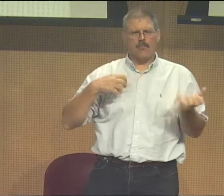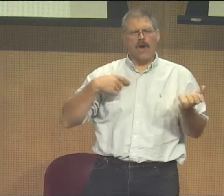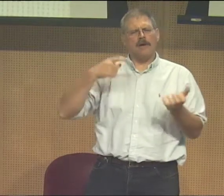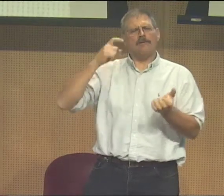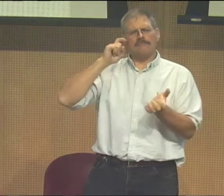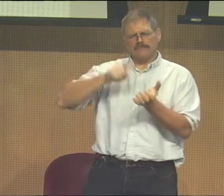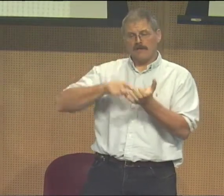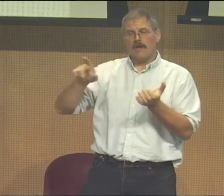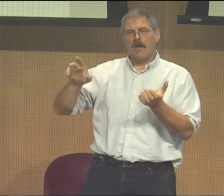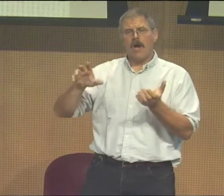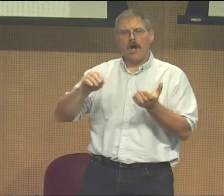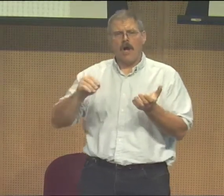tribute to Betty G. Miller.